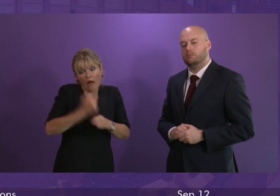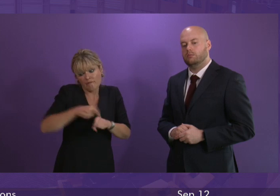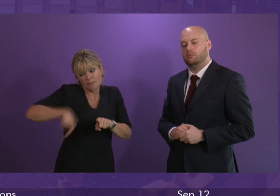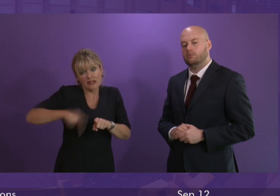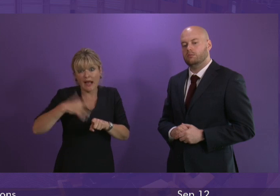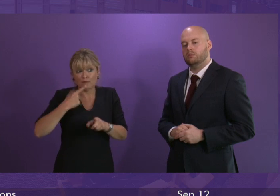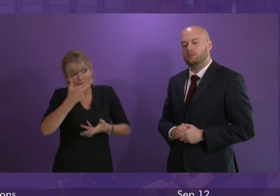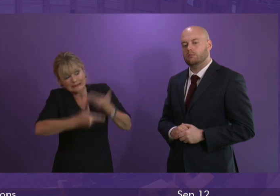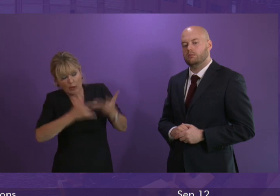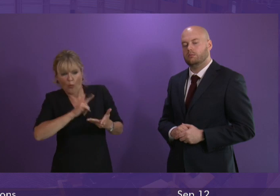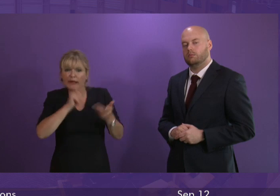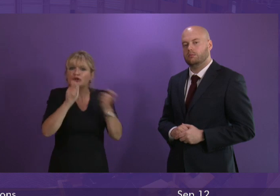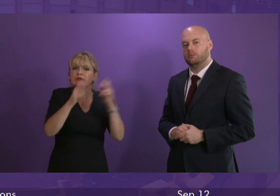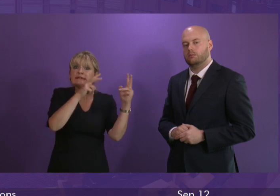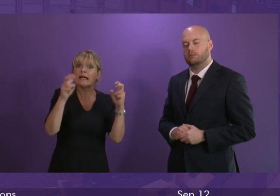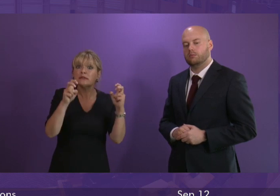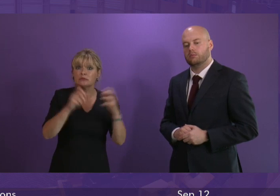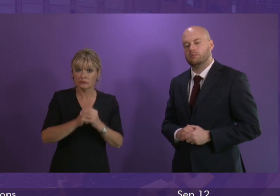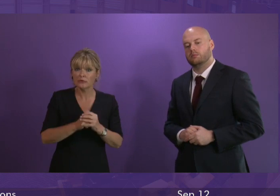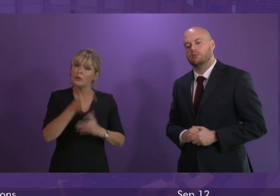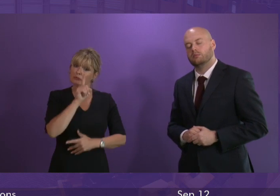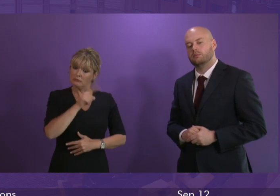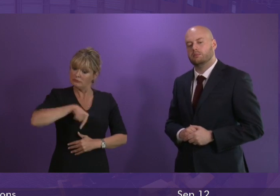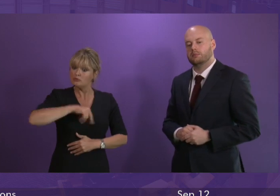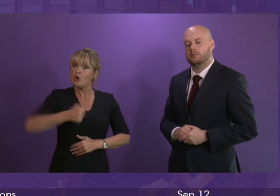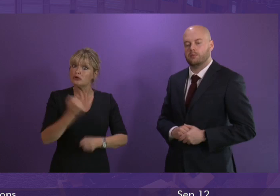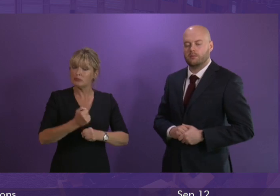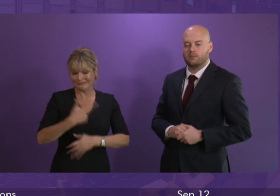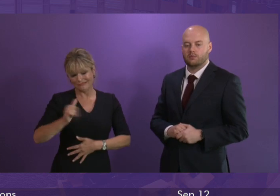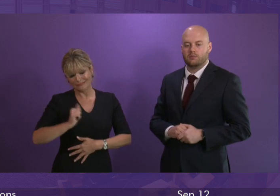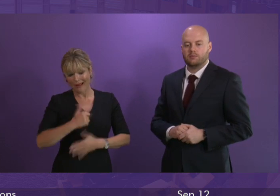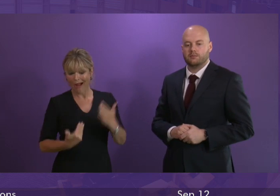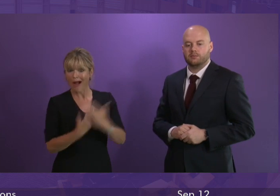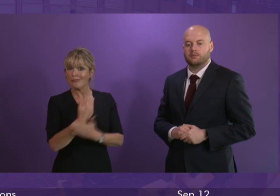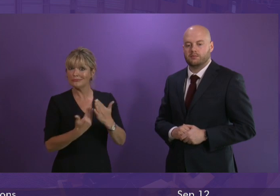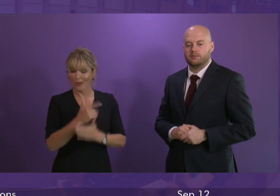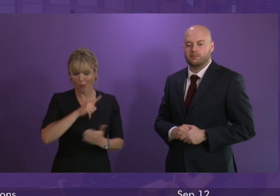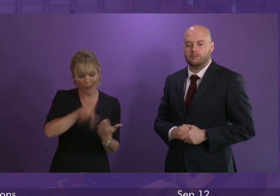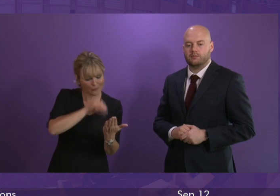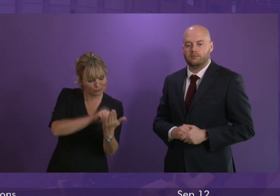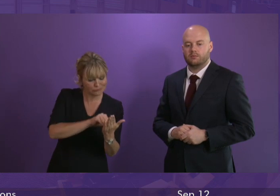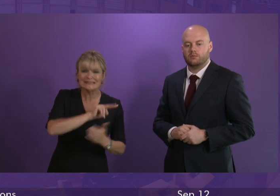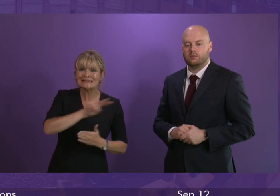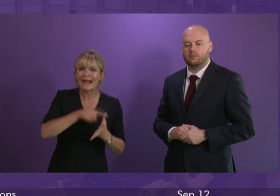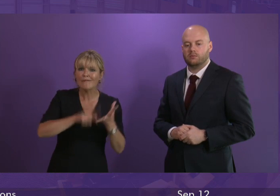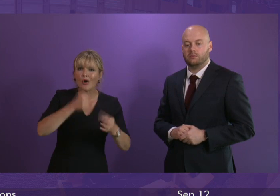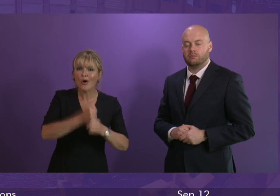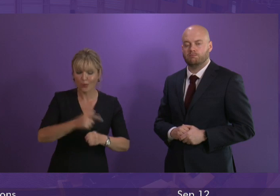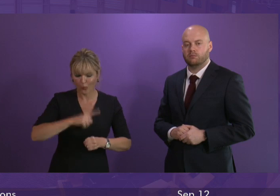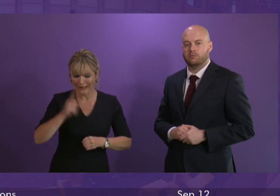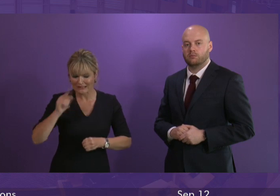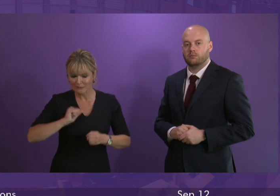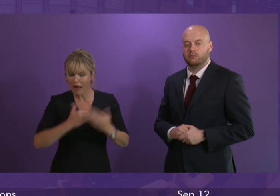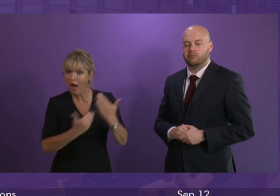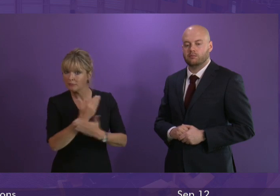to that we have been expecting an update of that document which is dated the 2nd of August we have not yet received an